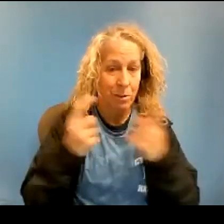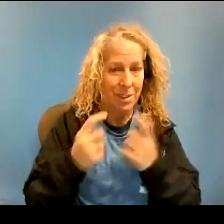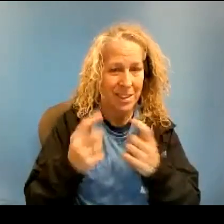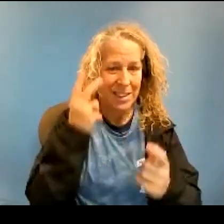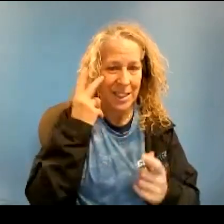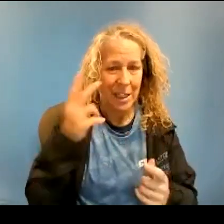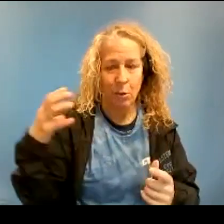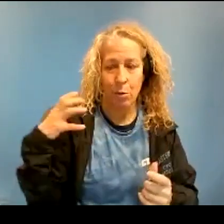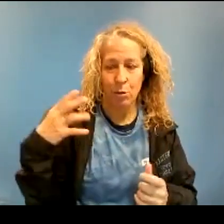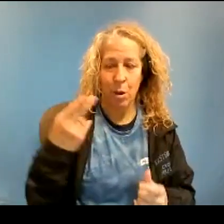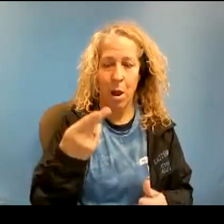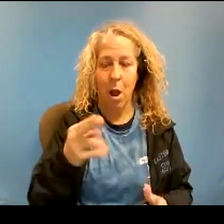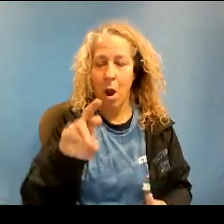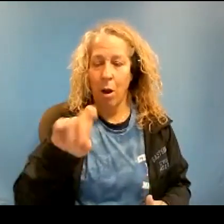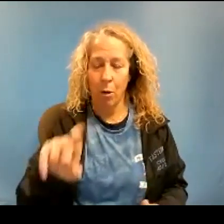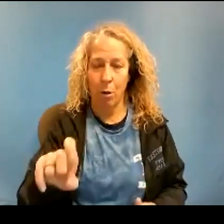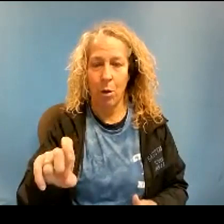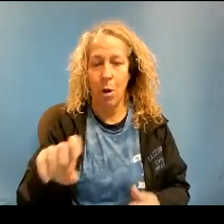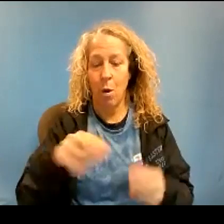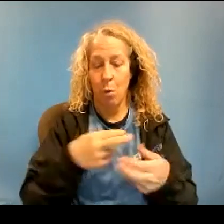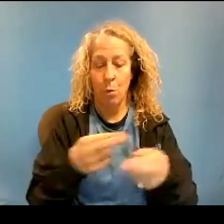403 for more details.